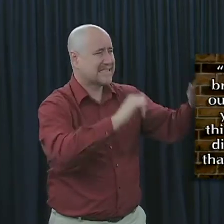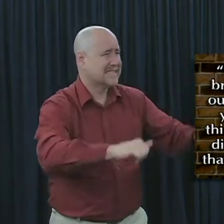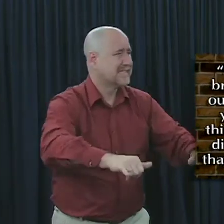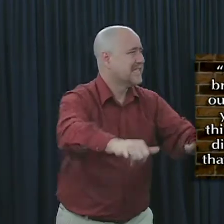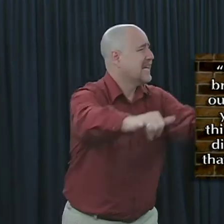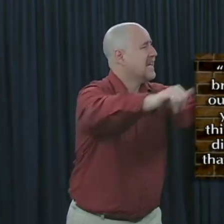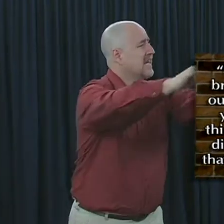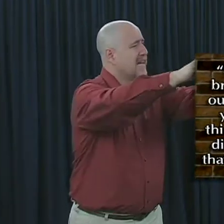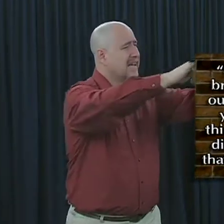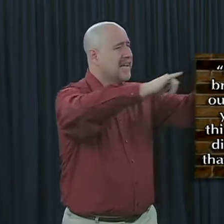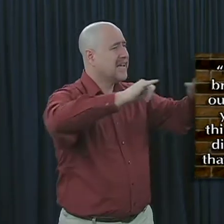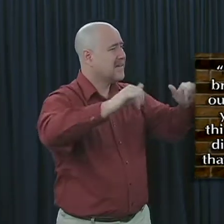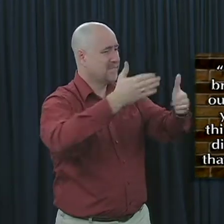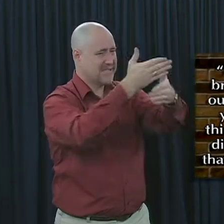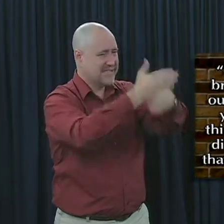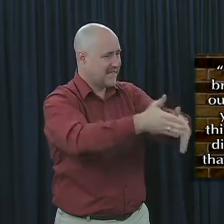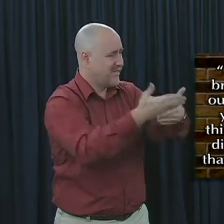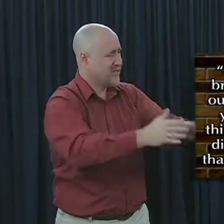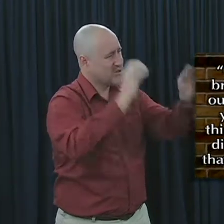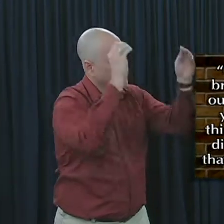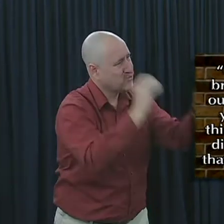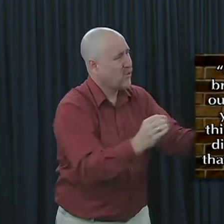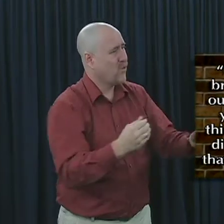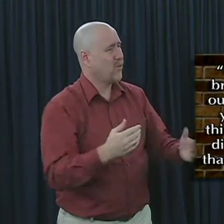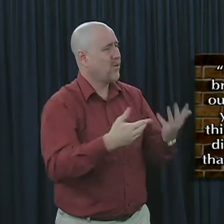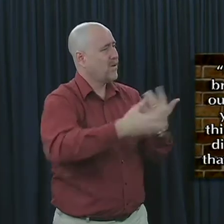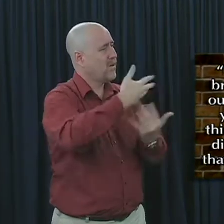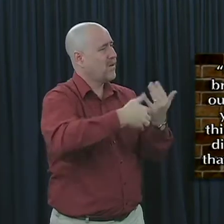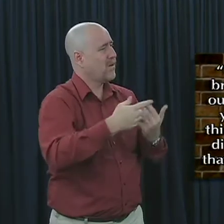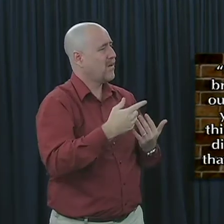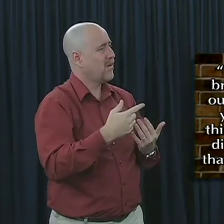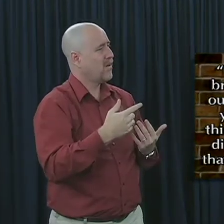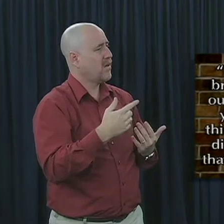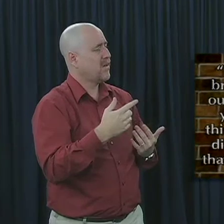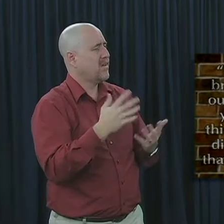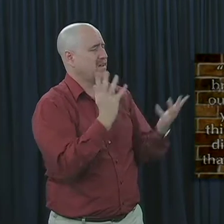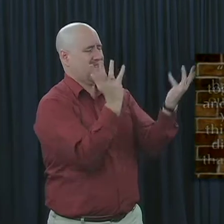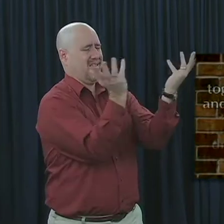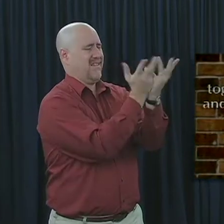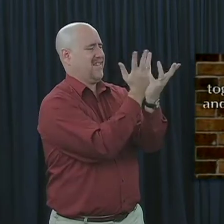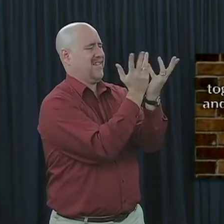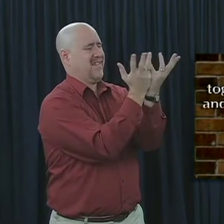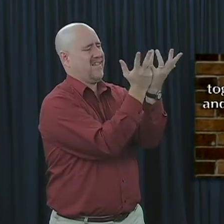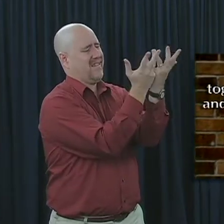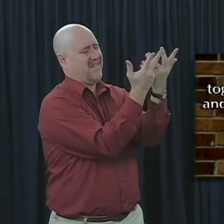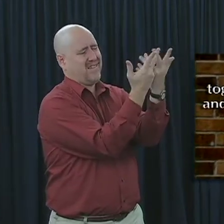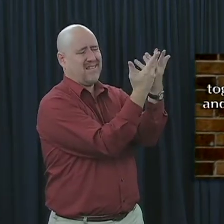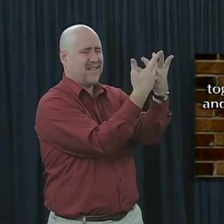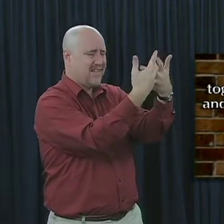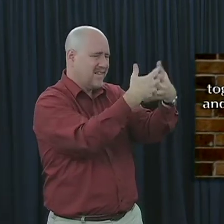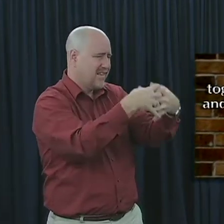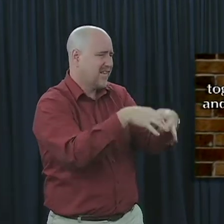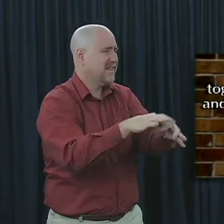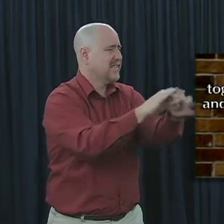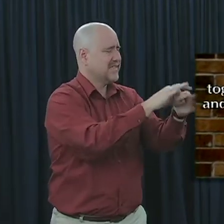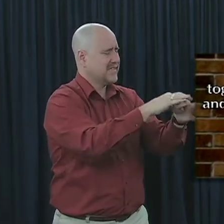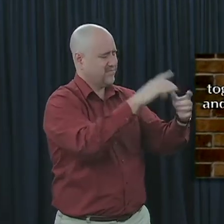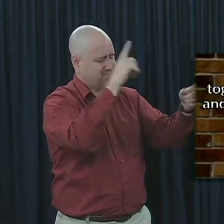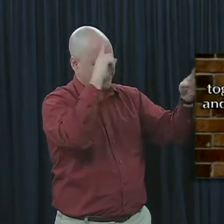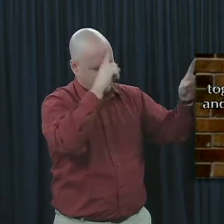same thing, and that there be no divisions among you, but that you be perfectly joined together in the same mind and in